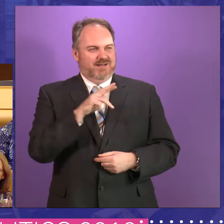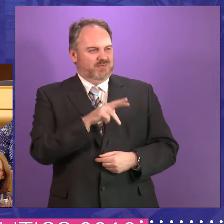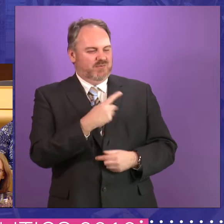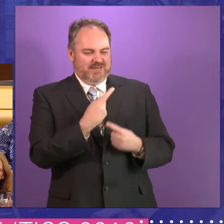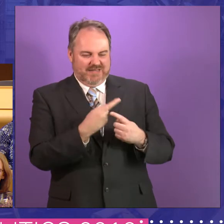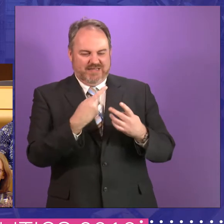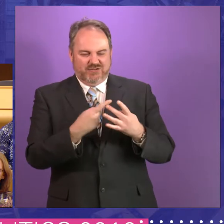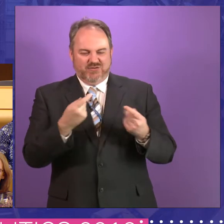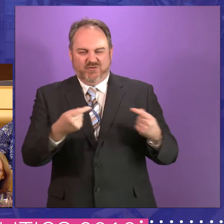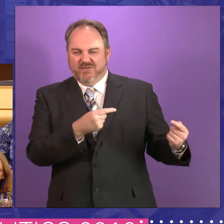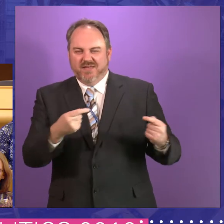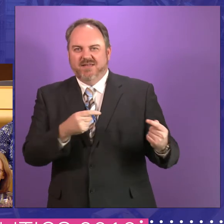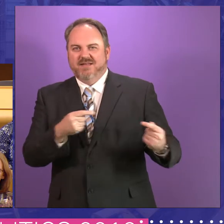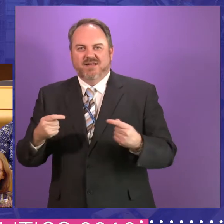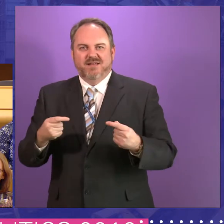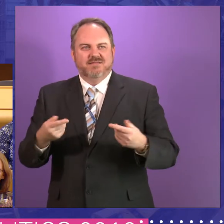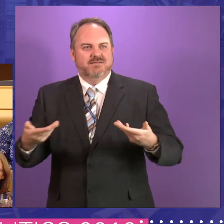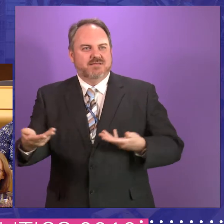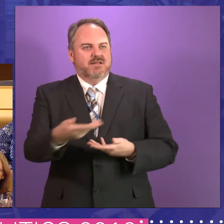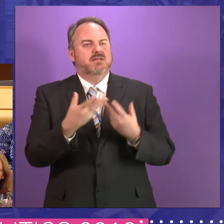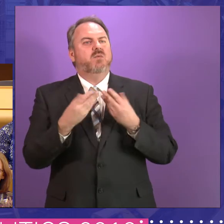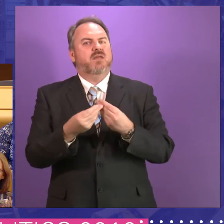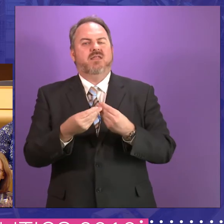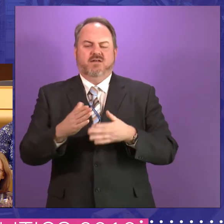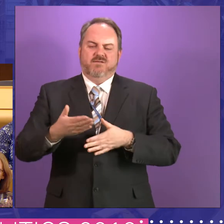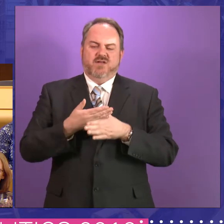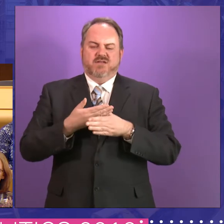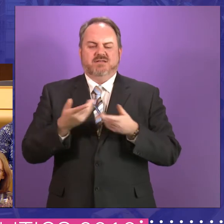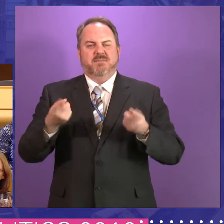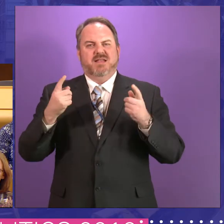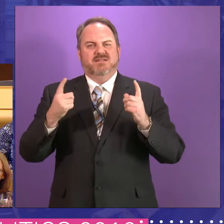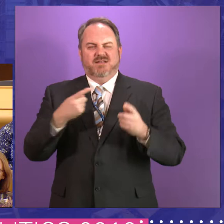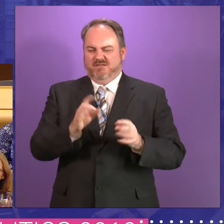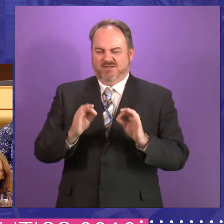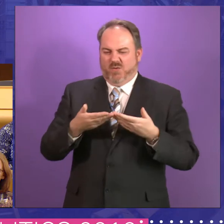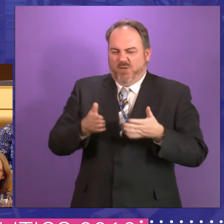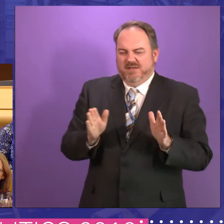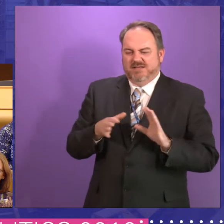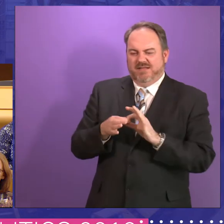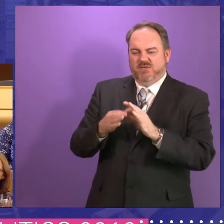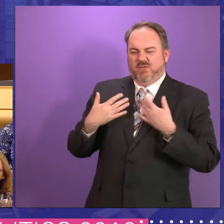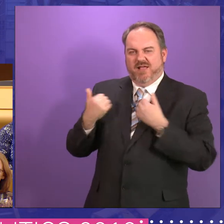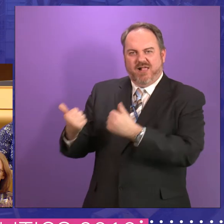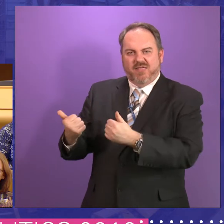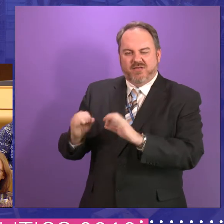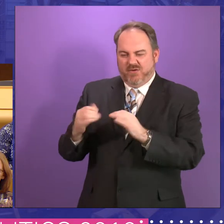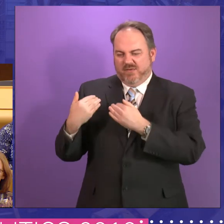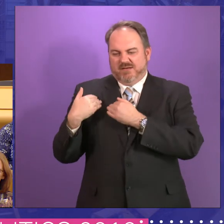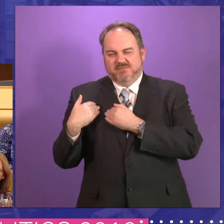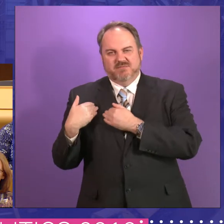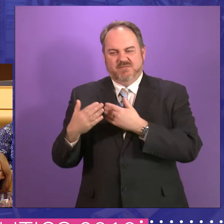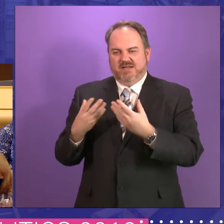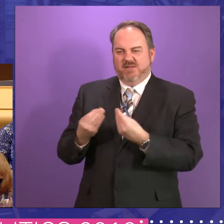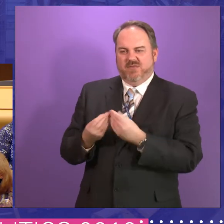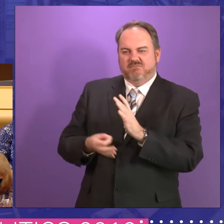convener is discussing with, with the first minister, the lack of transparency in health, the lack of accountability in health, the lack of